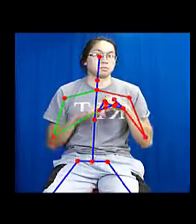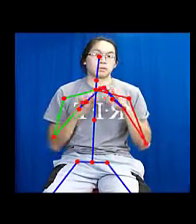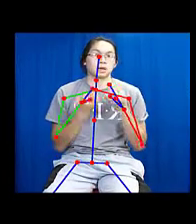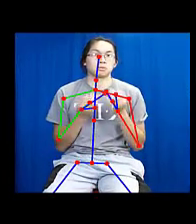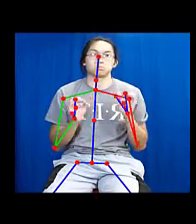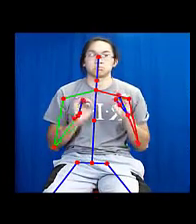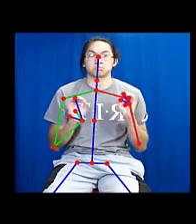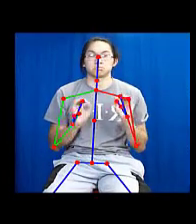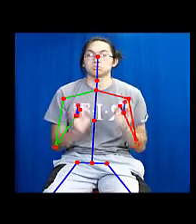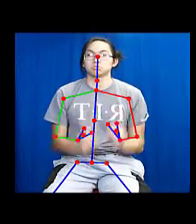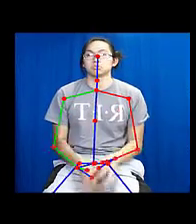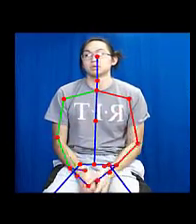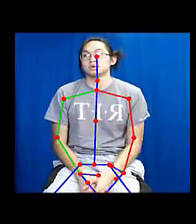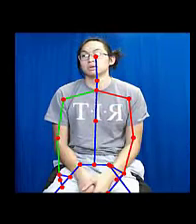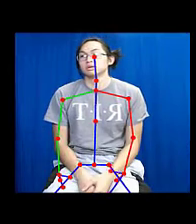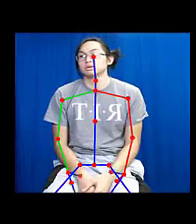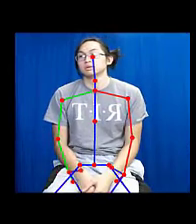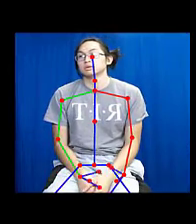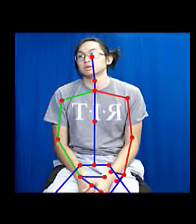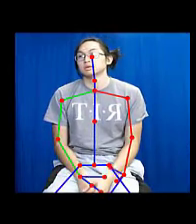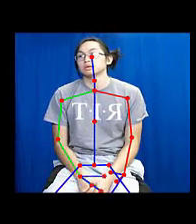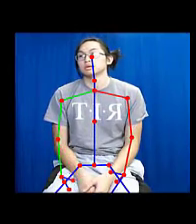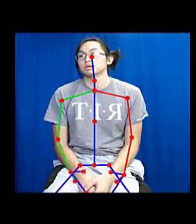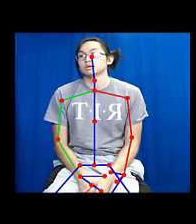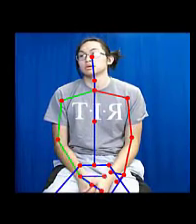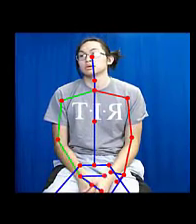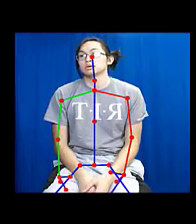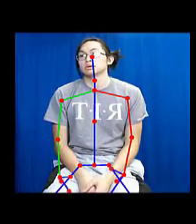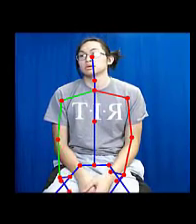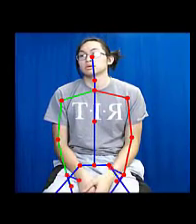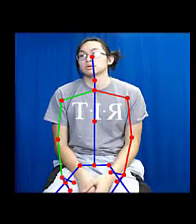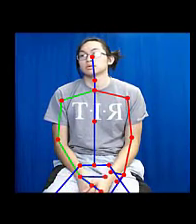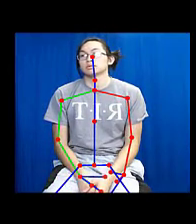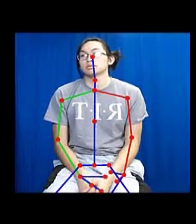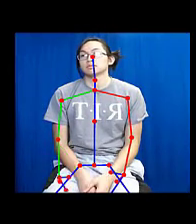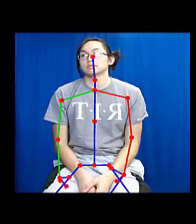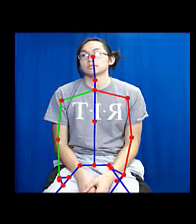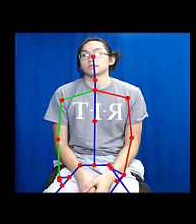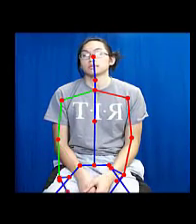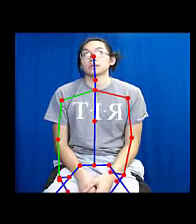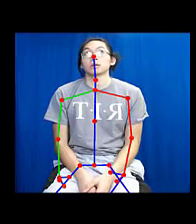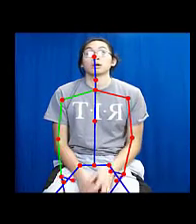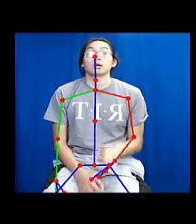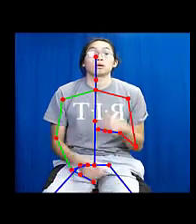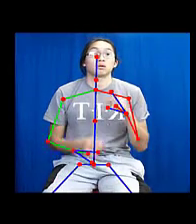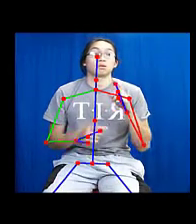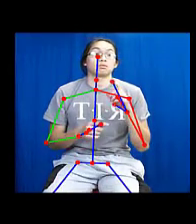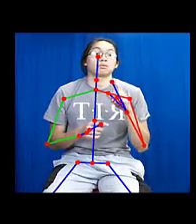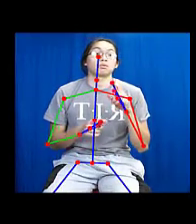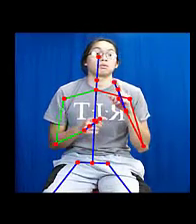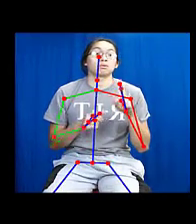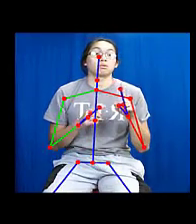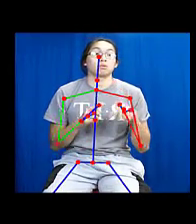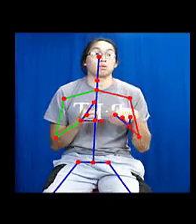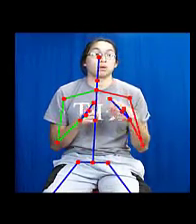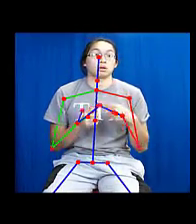These are preliminary steps for an ongoing project. Come by our poster if you'd like to chat more about motion analysis and physically-based character animation.